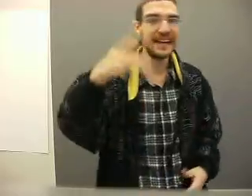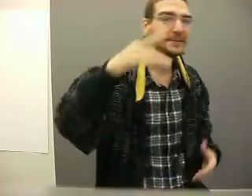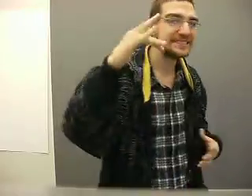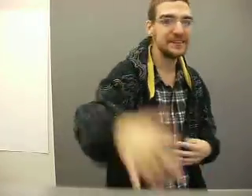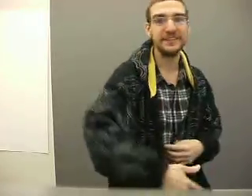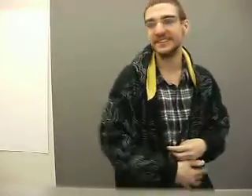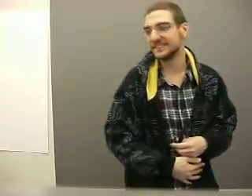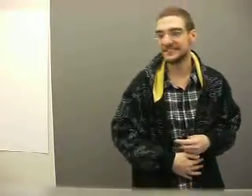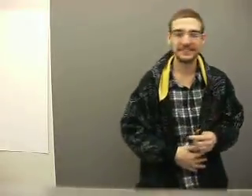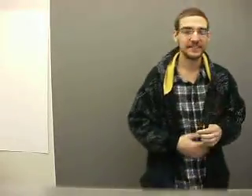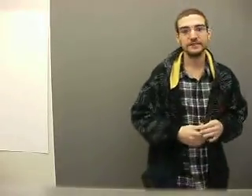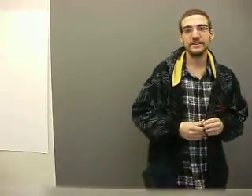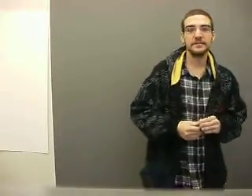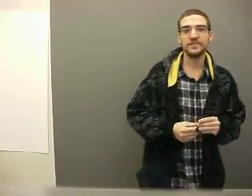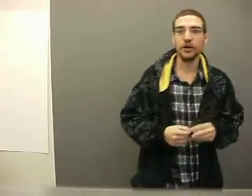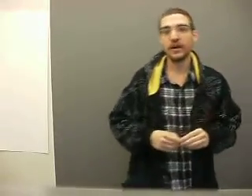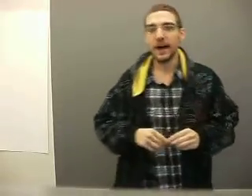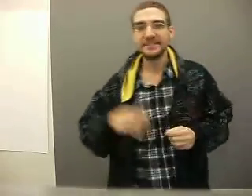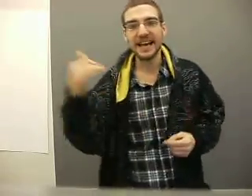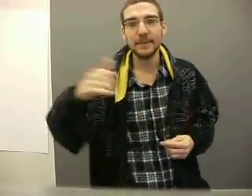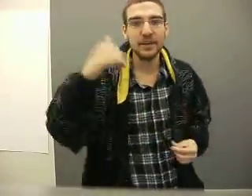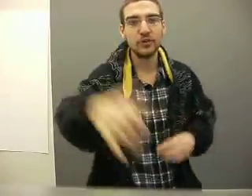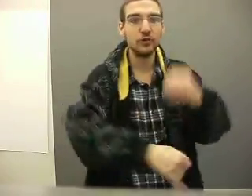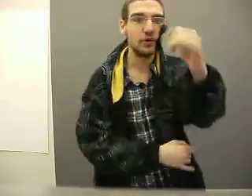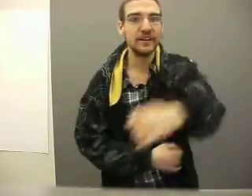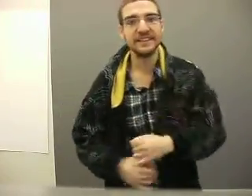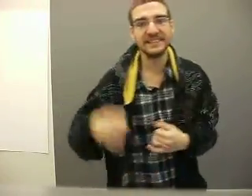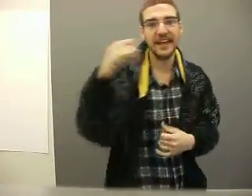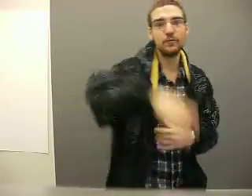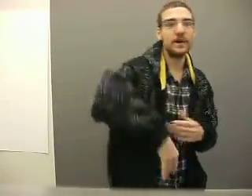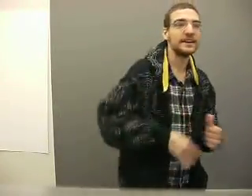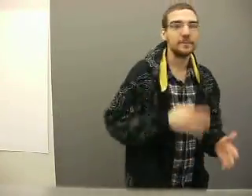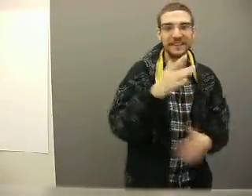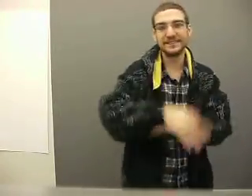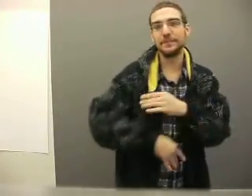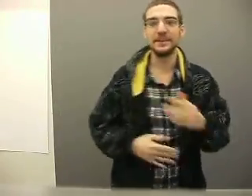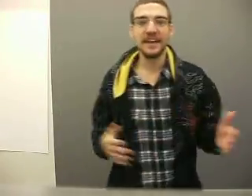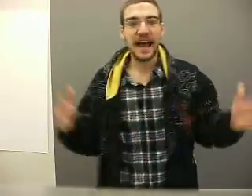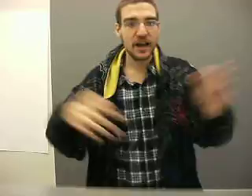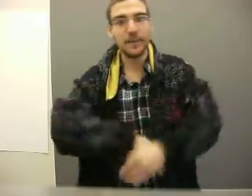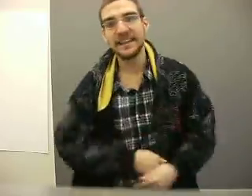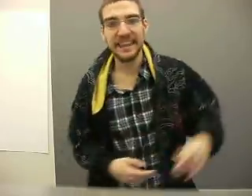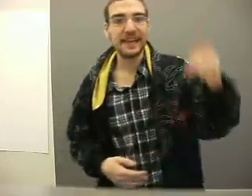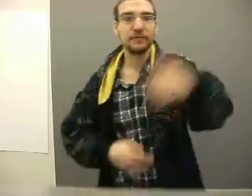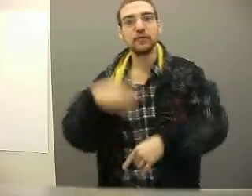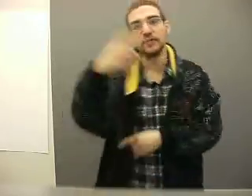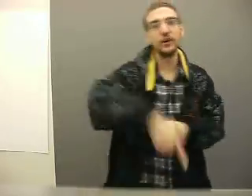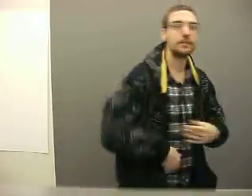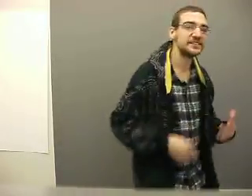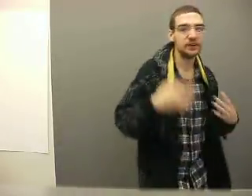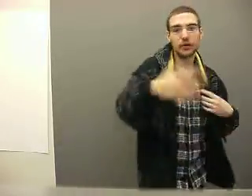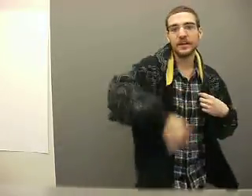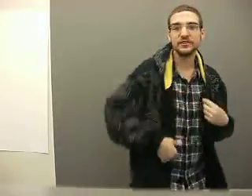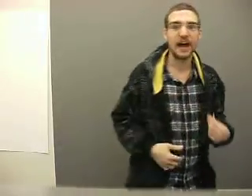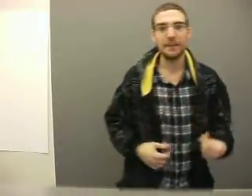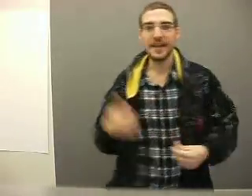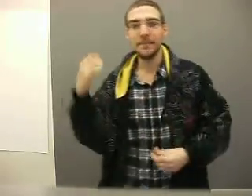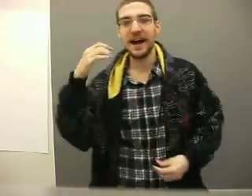type serious. Yo. I'm Tidell. You don't understand what much shit be coming like for real. But yo. Try and pay my